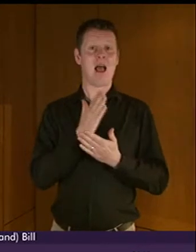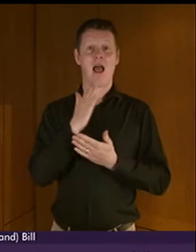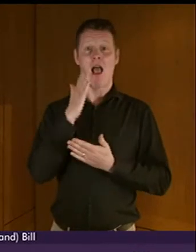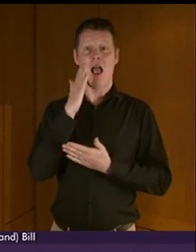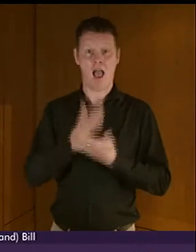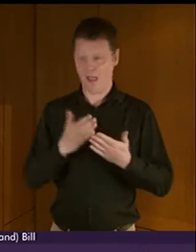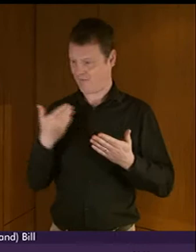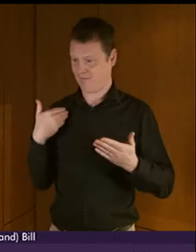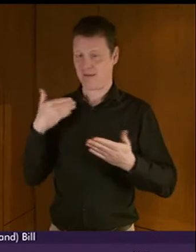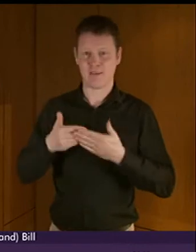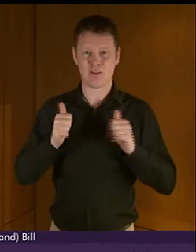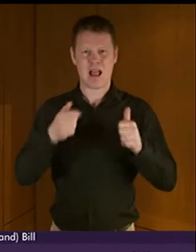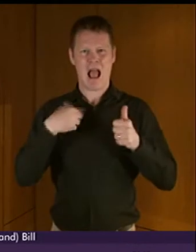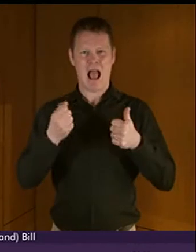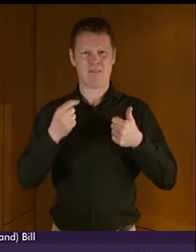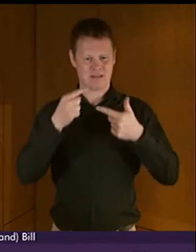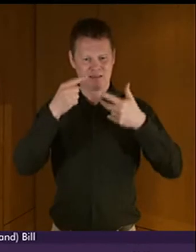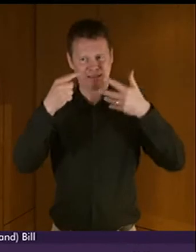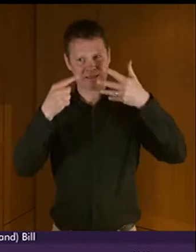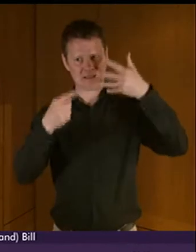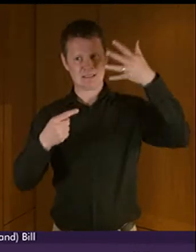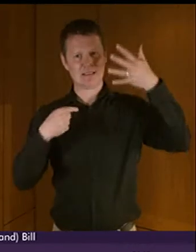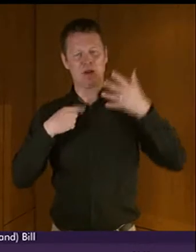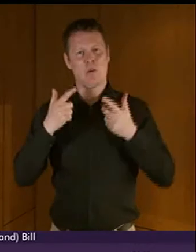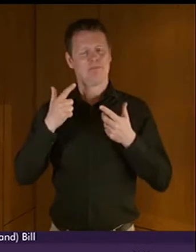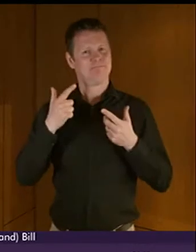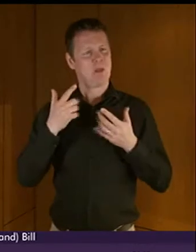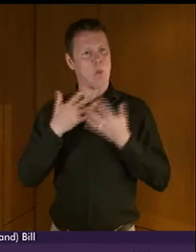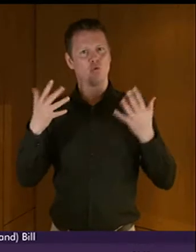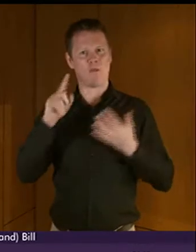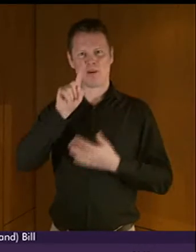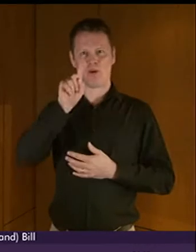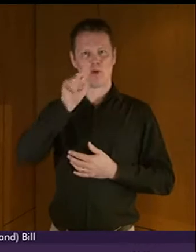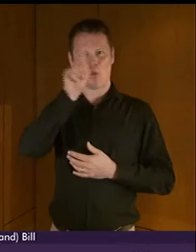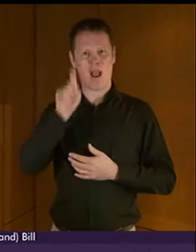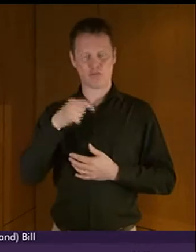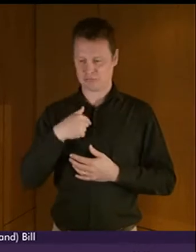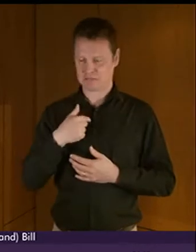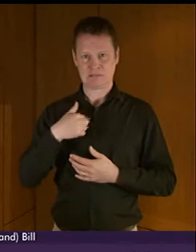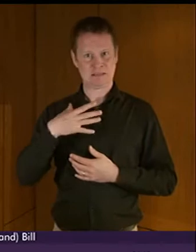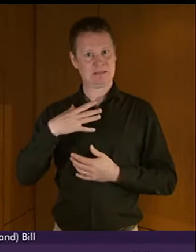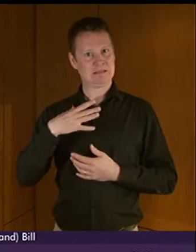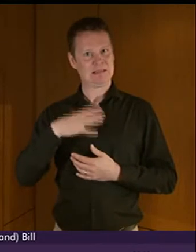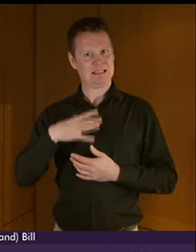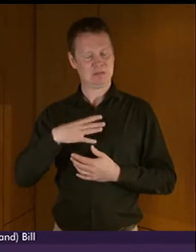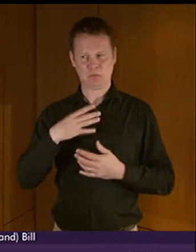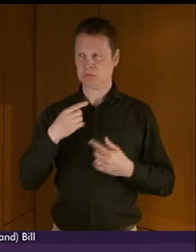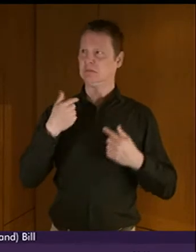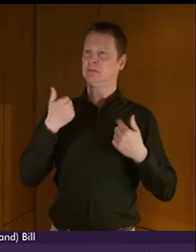by this. With a whole series of questions, have to go away and ask myself after the debate, because it has been informative.